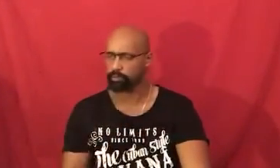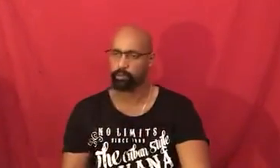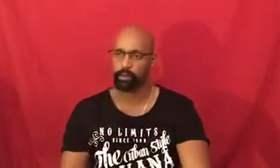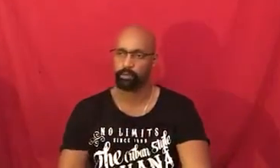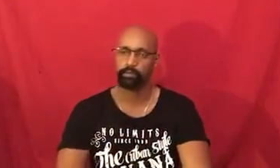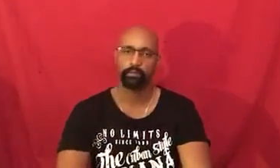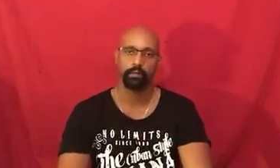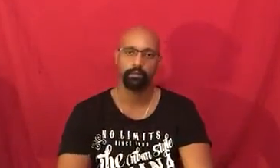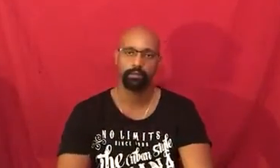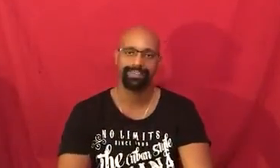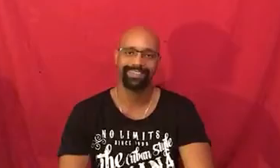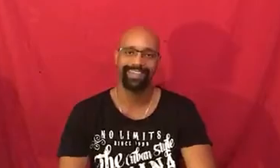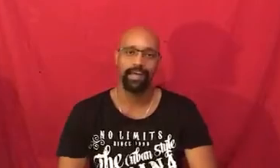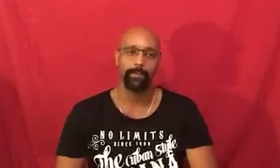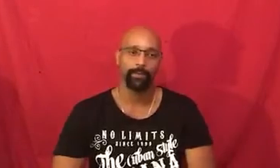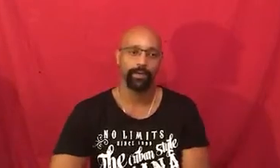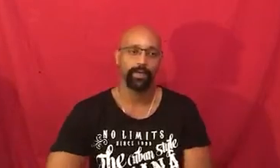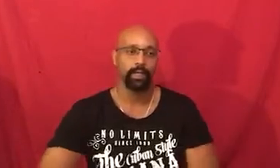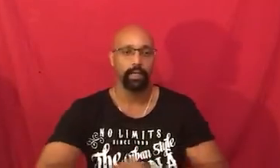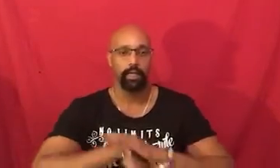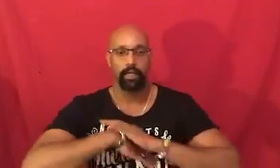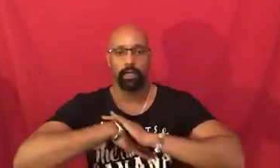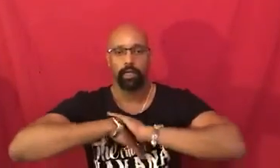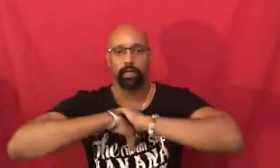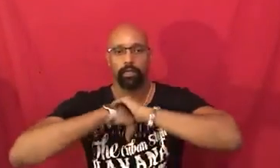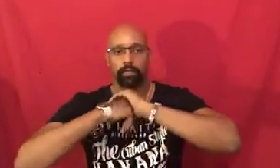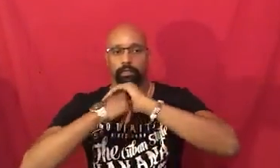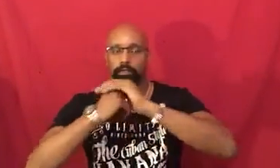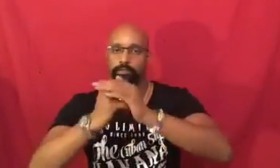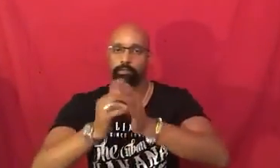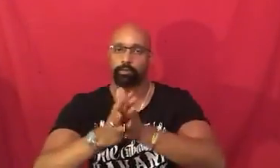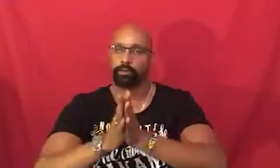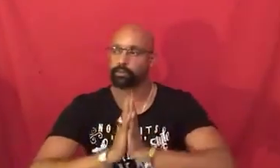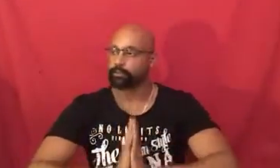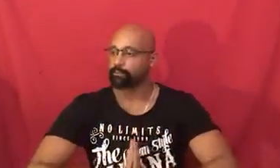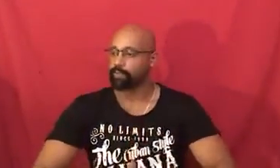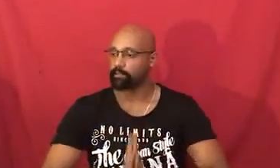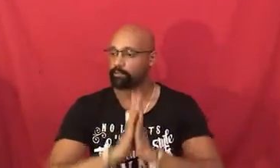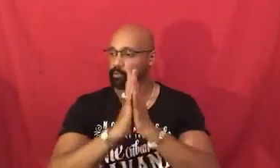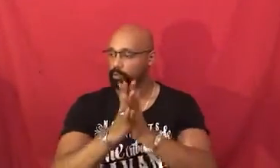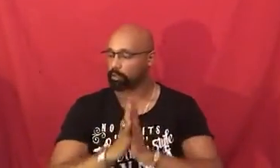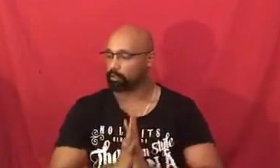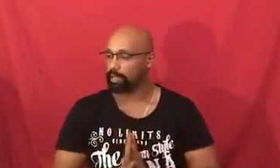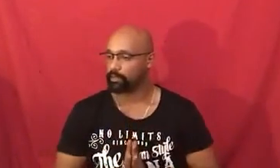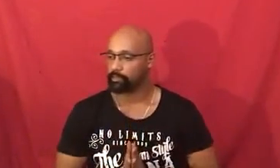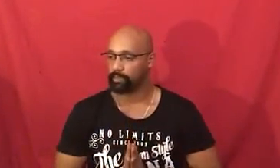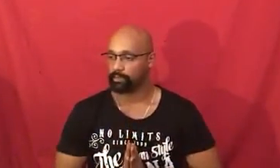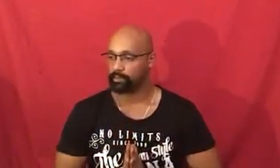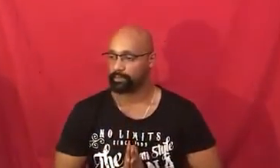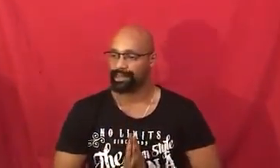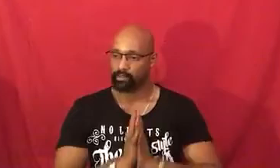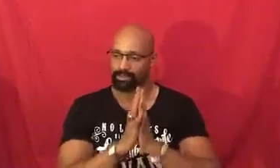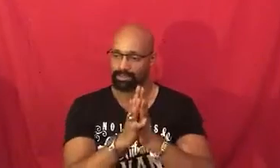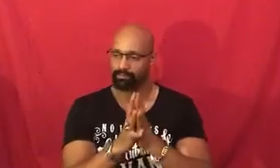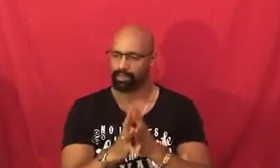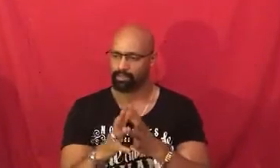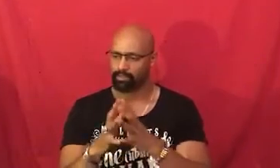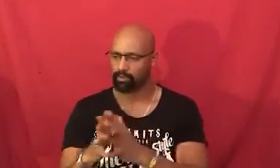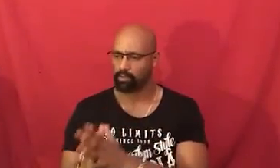pretty poetic i know but here's the point if you want to learn how to meditate and how to take advantage of all